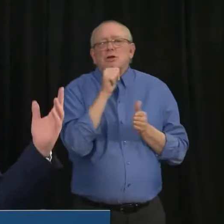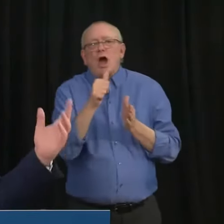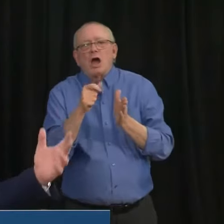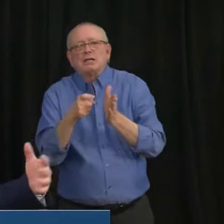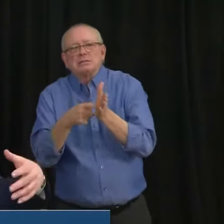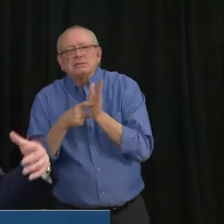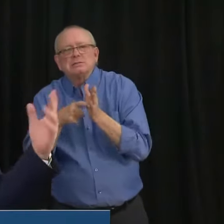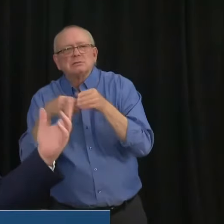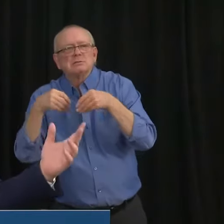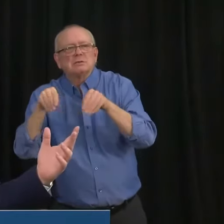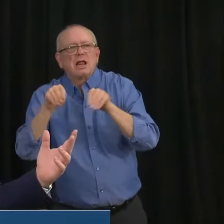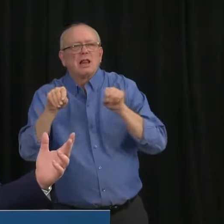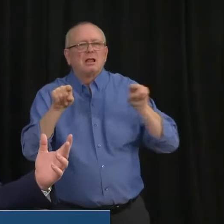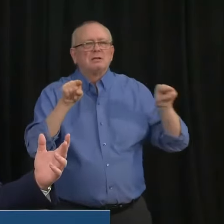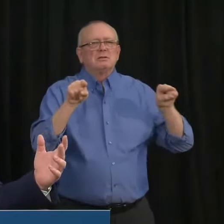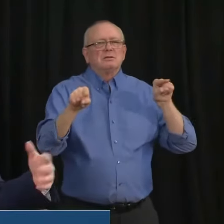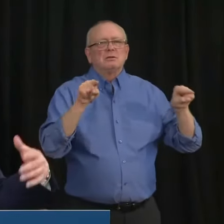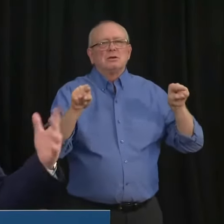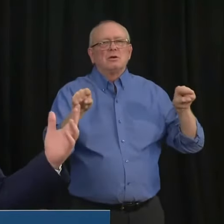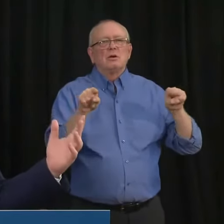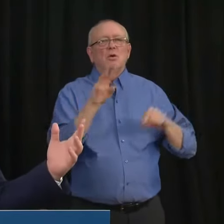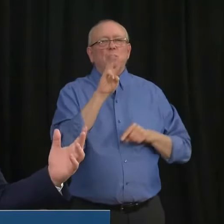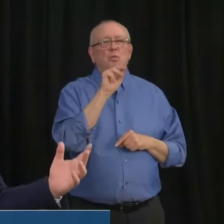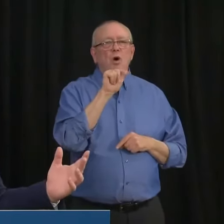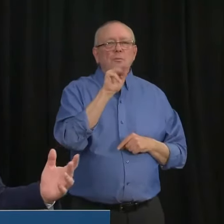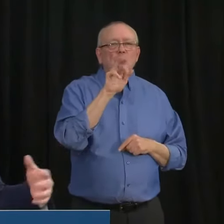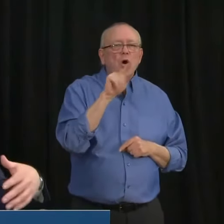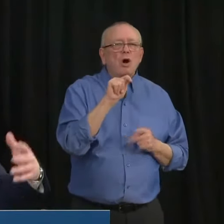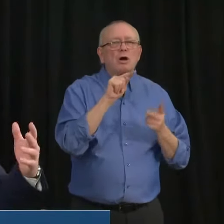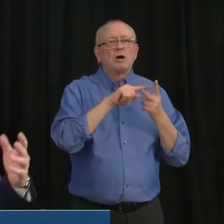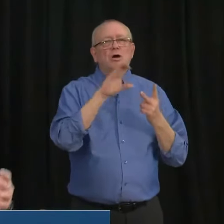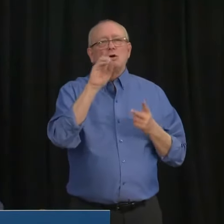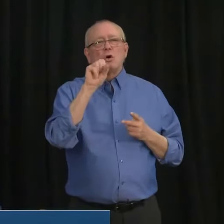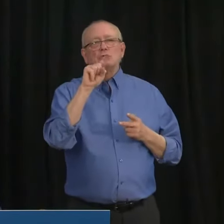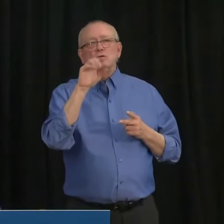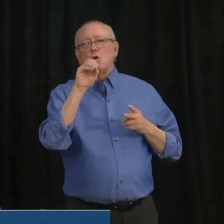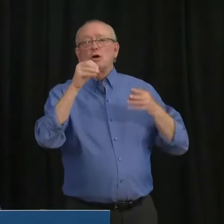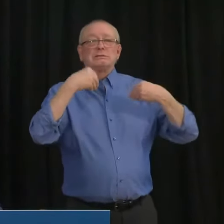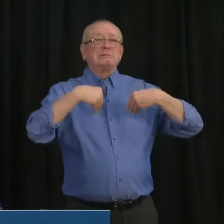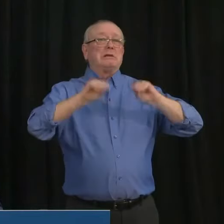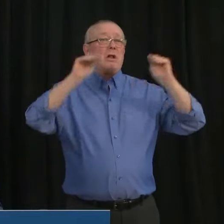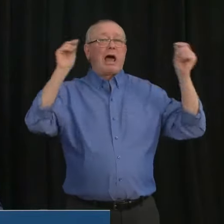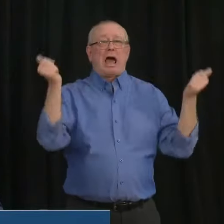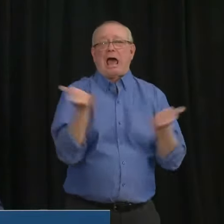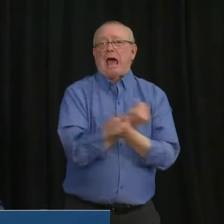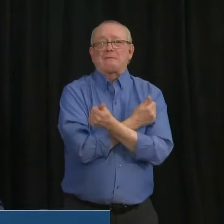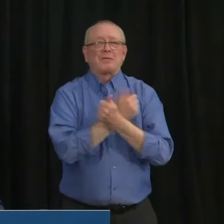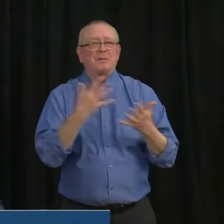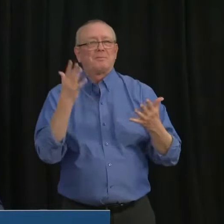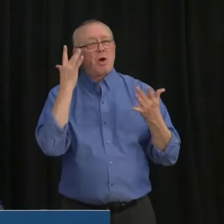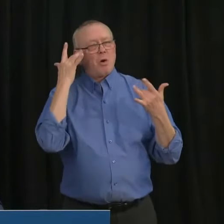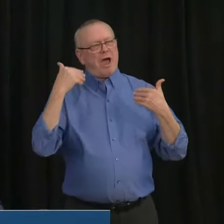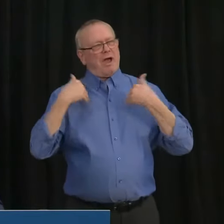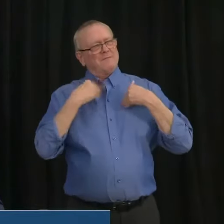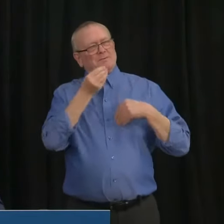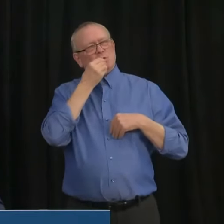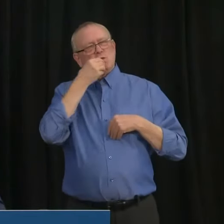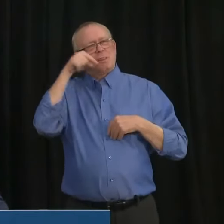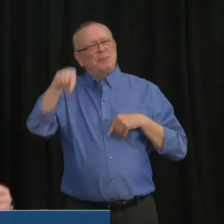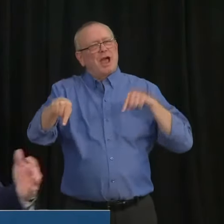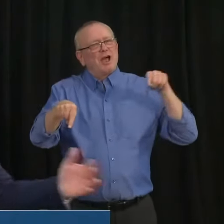allowing Walmarts and Costco's to sell darn near everything because they have a grocery section or they sell pharmaceuticals,